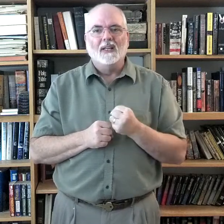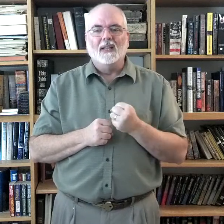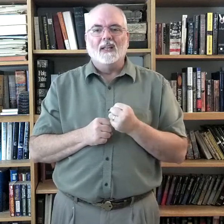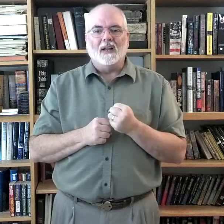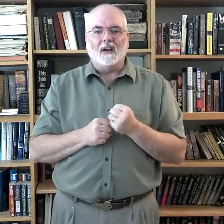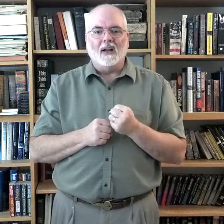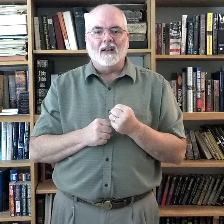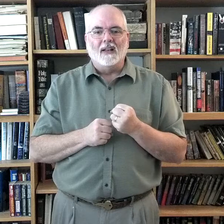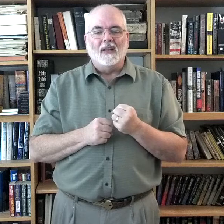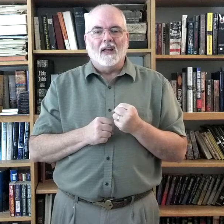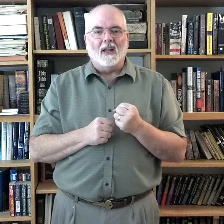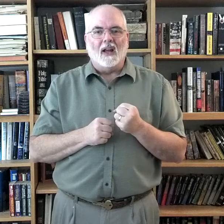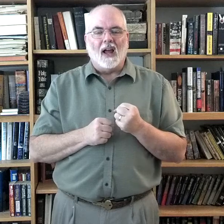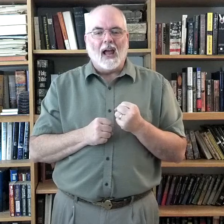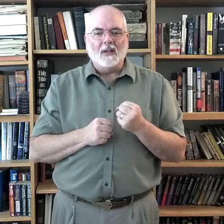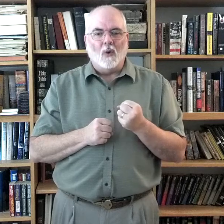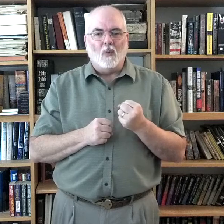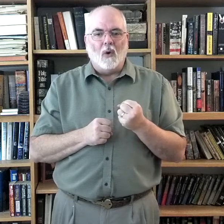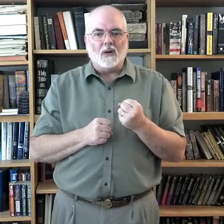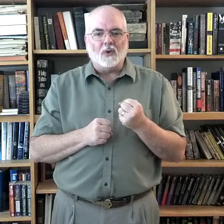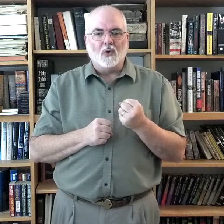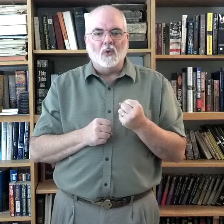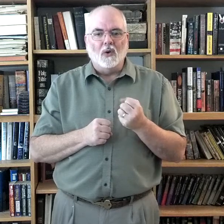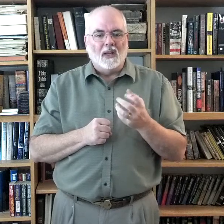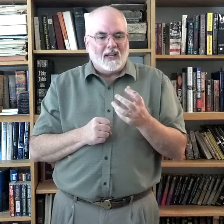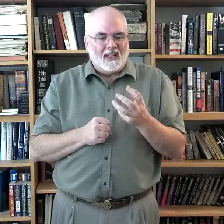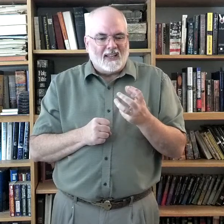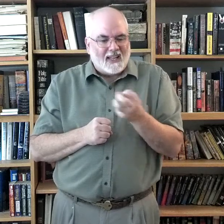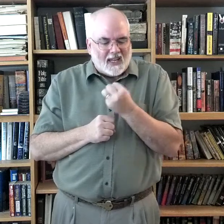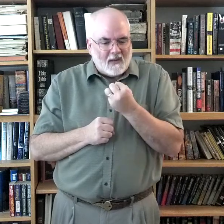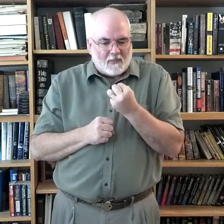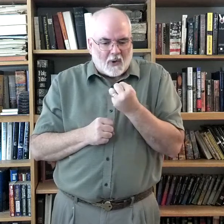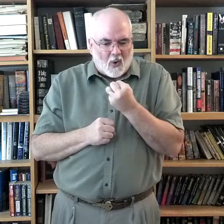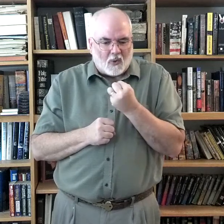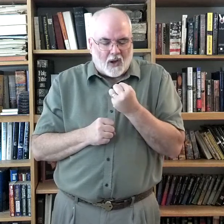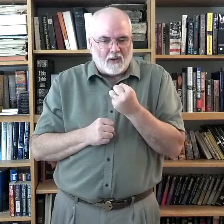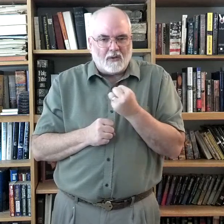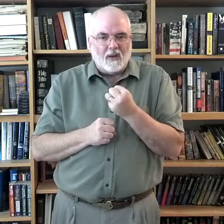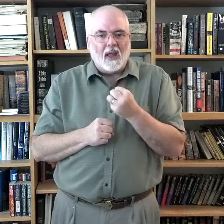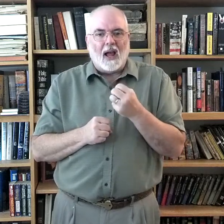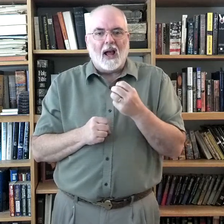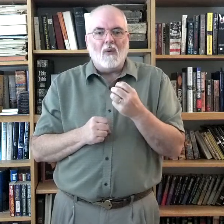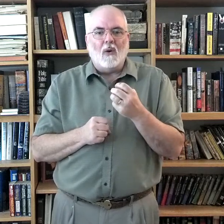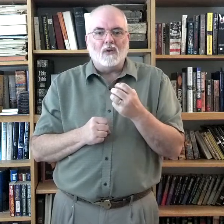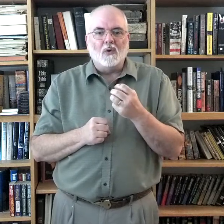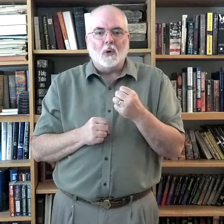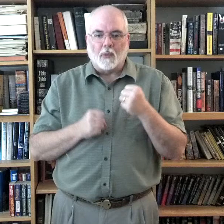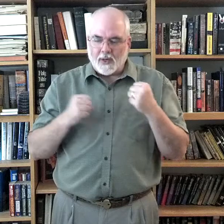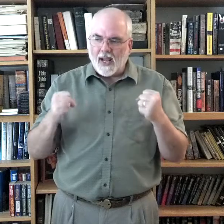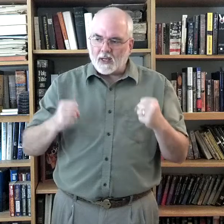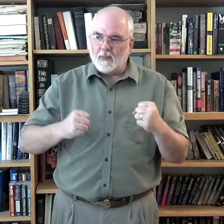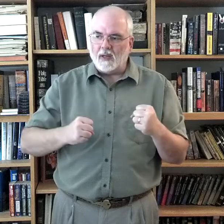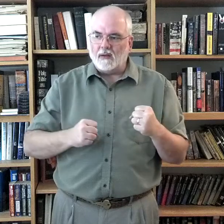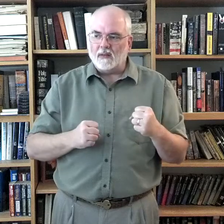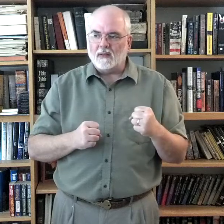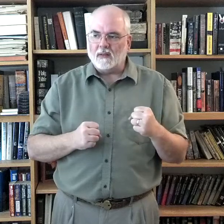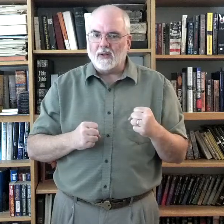All right? I don't want to keep and hold on. I want you to protect me. Okay?